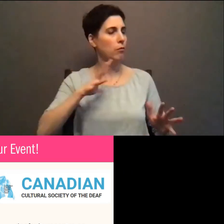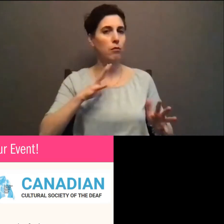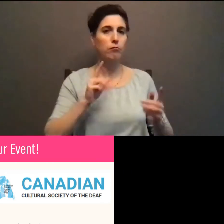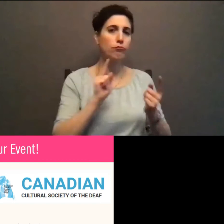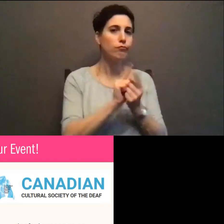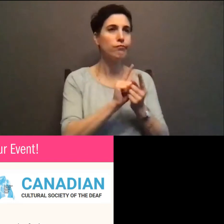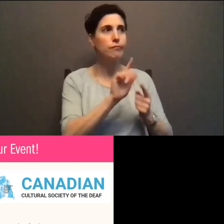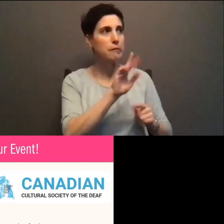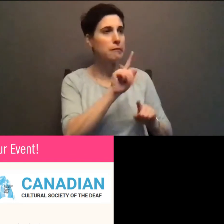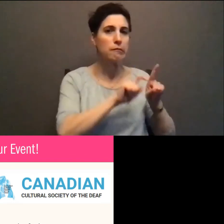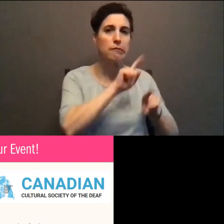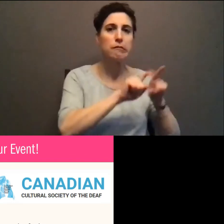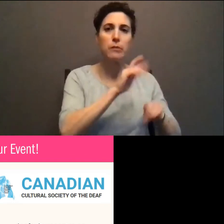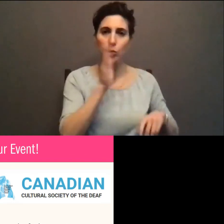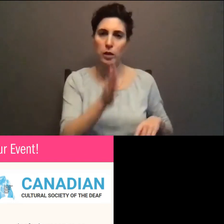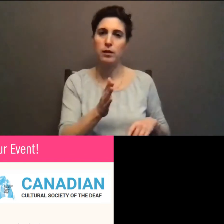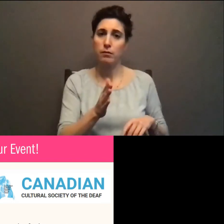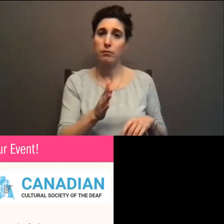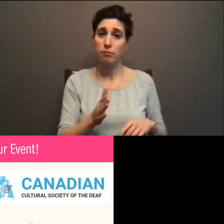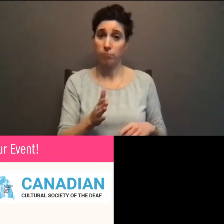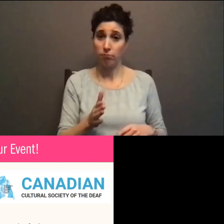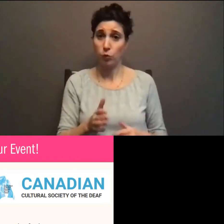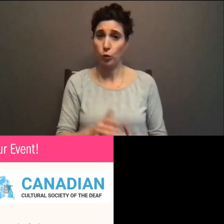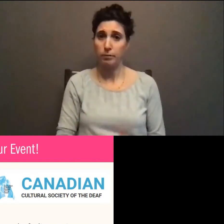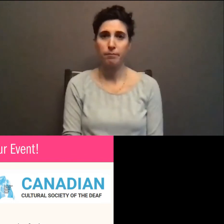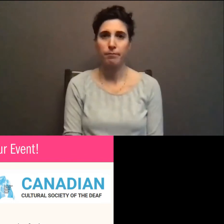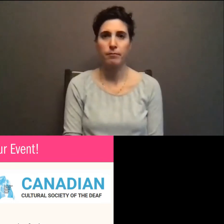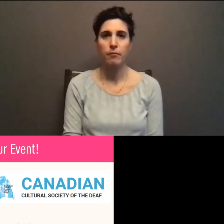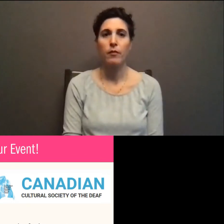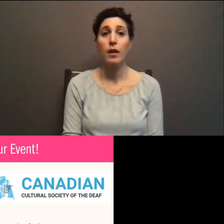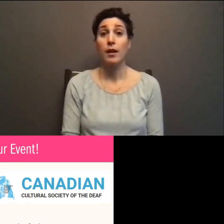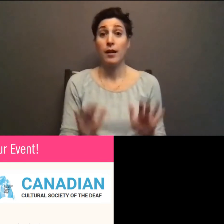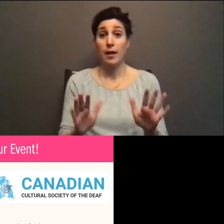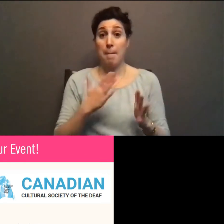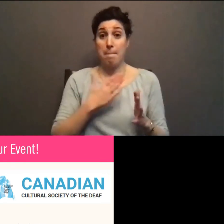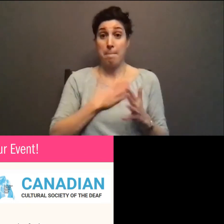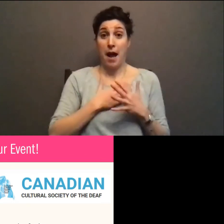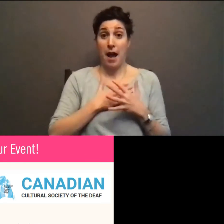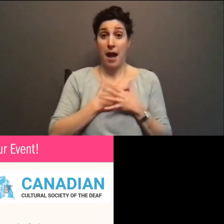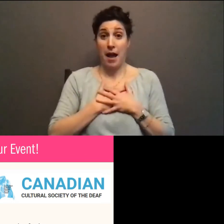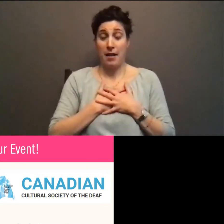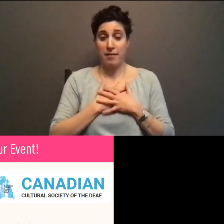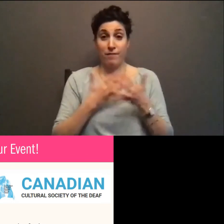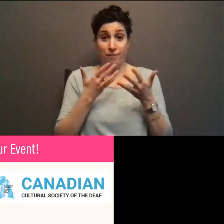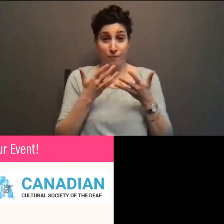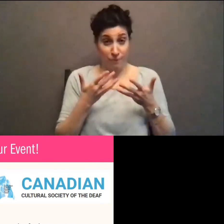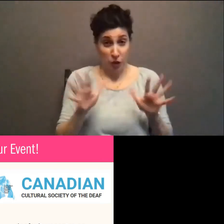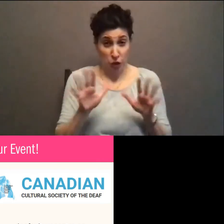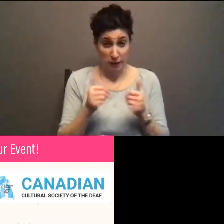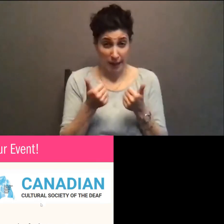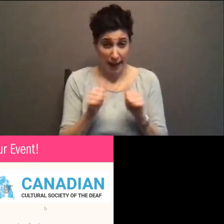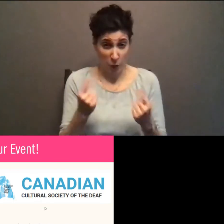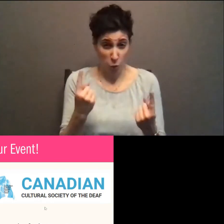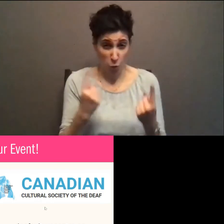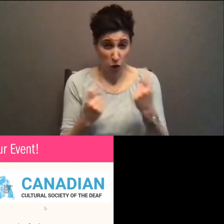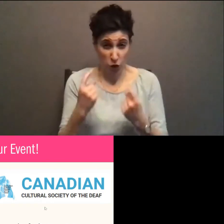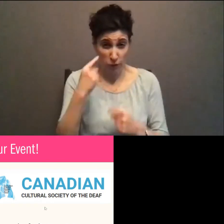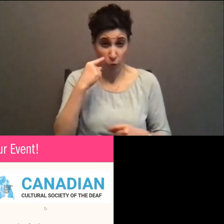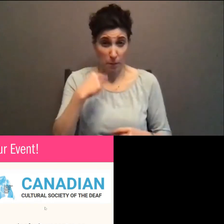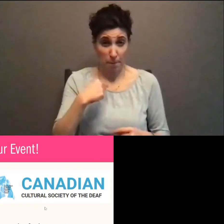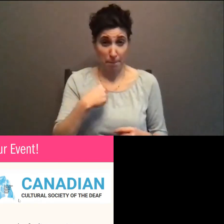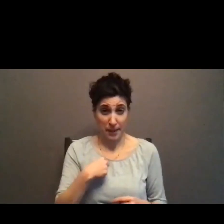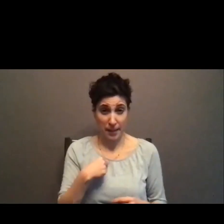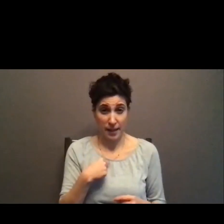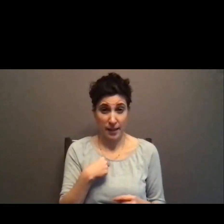Um, so that is the end of mine. Are there any questions for other